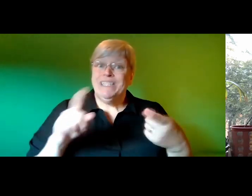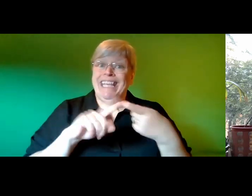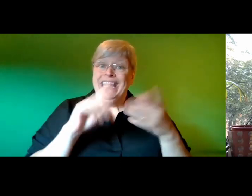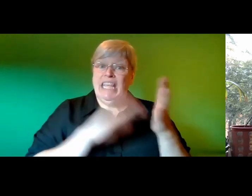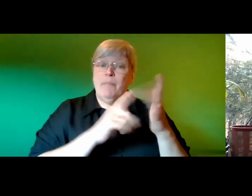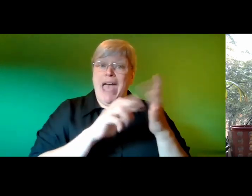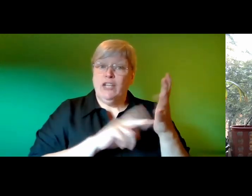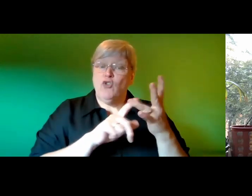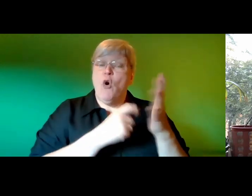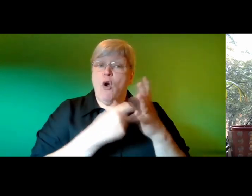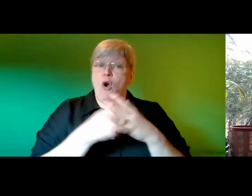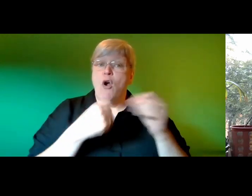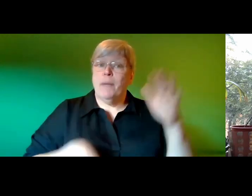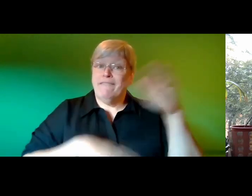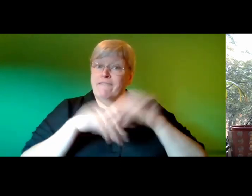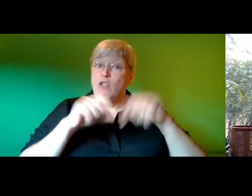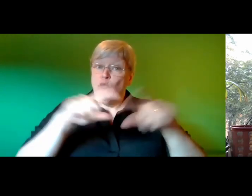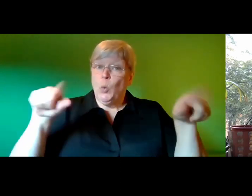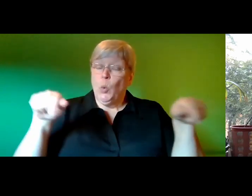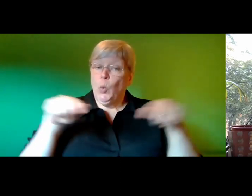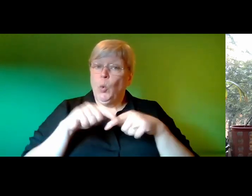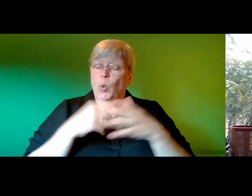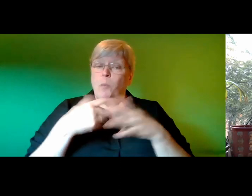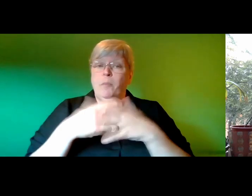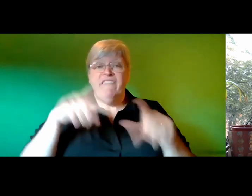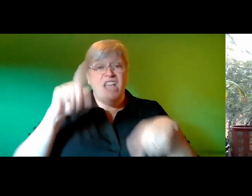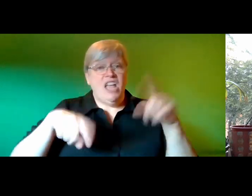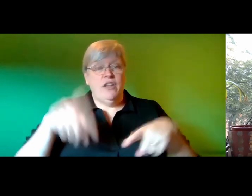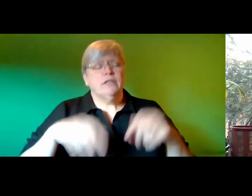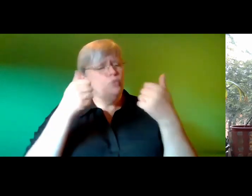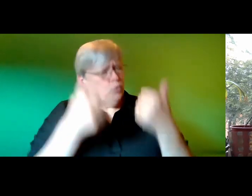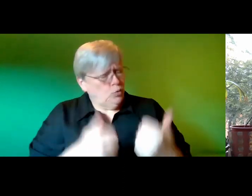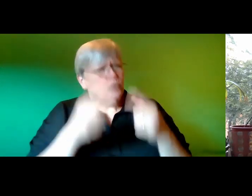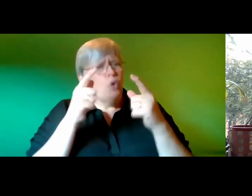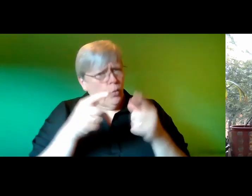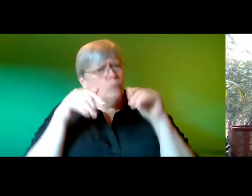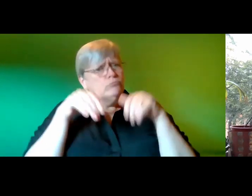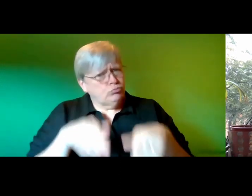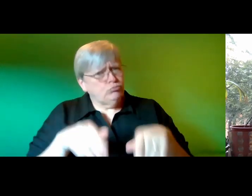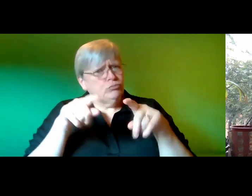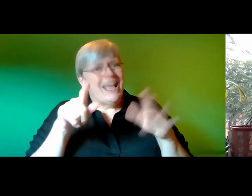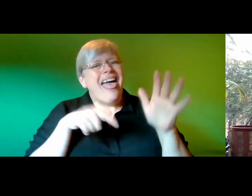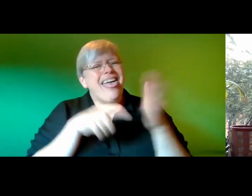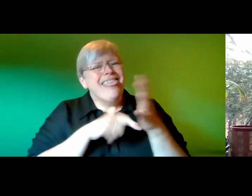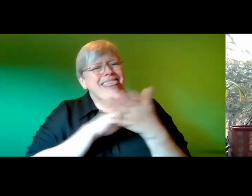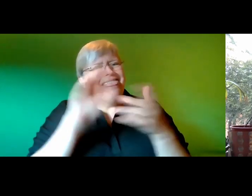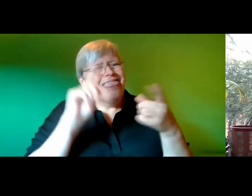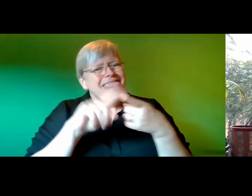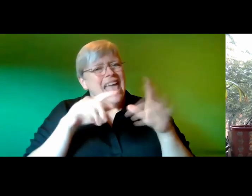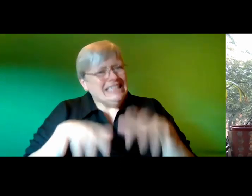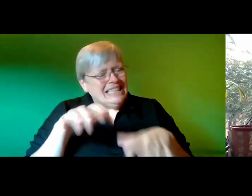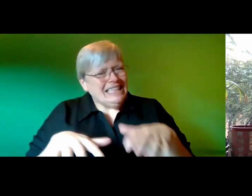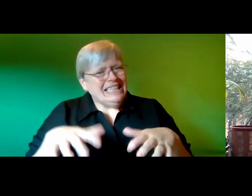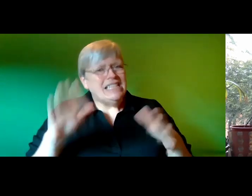the room once again with sarah's critiques following suit good move into the keys play from the